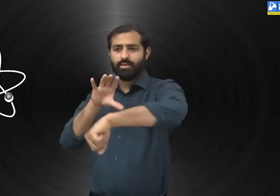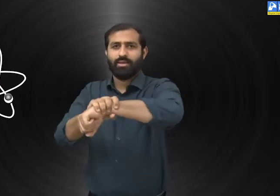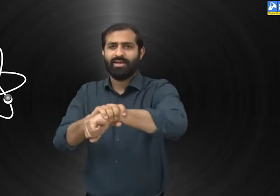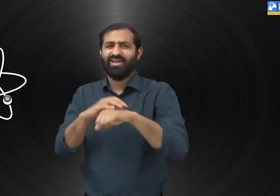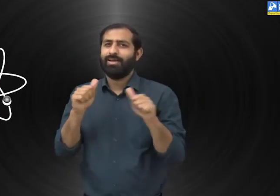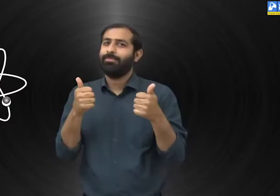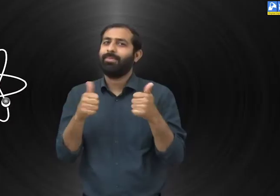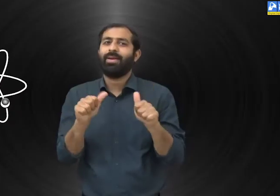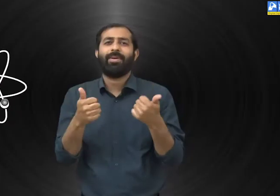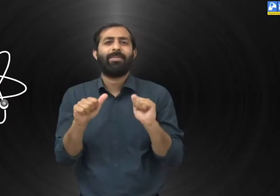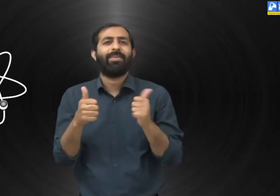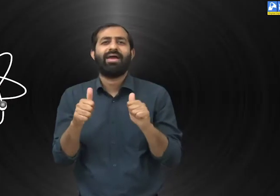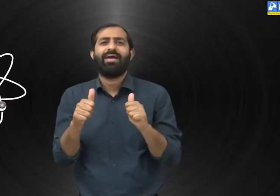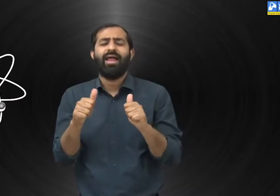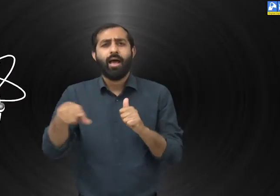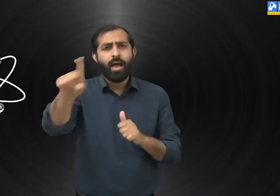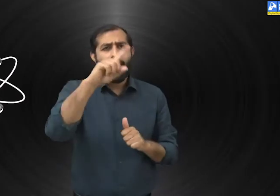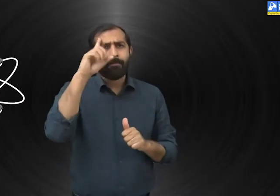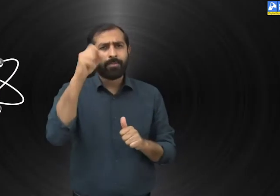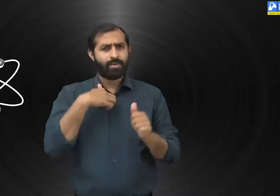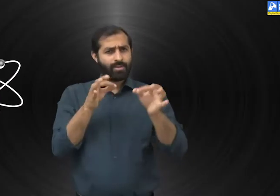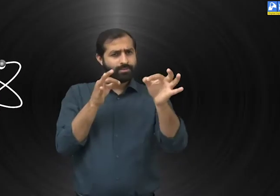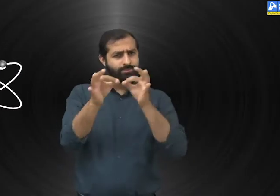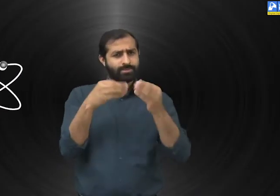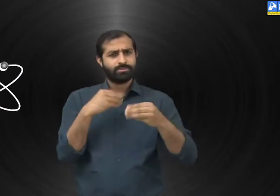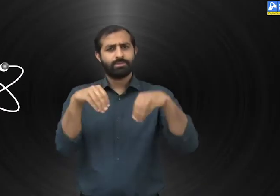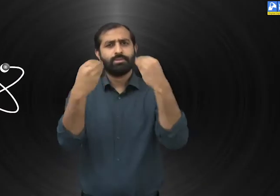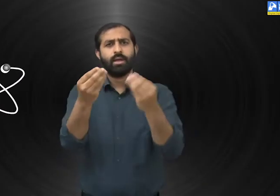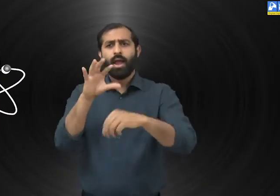So this was the explanation about non-metals.